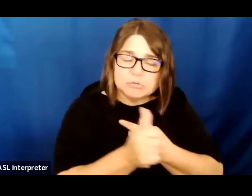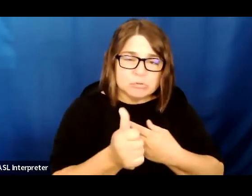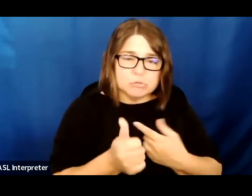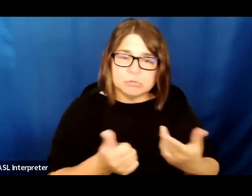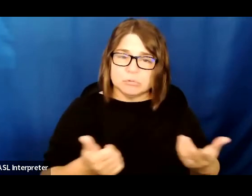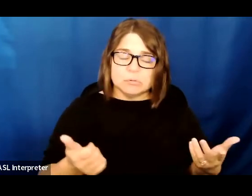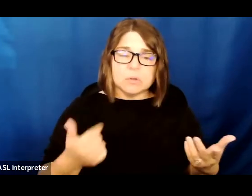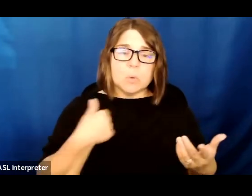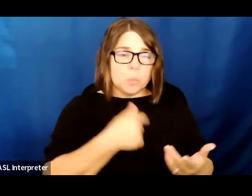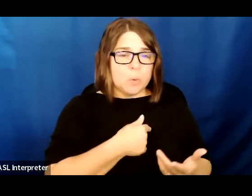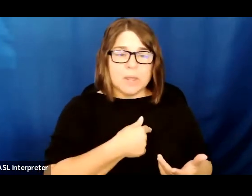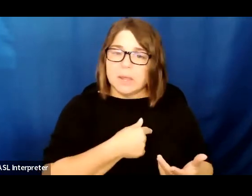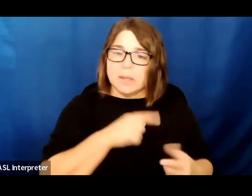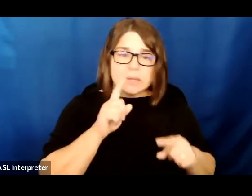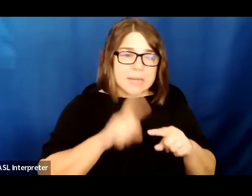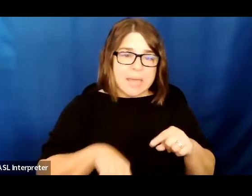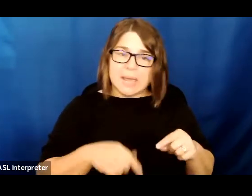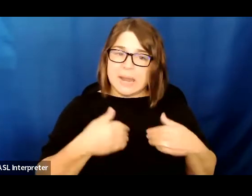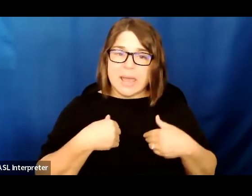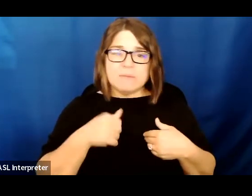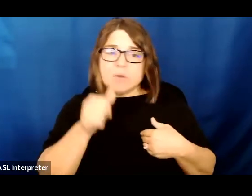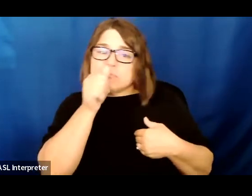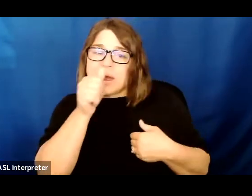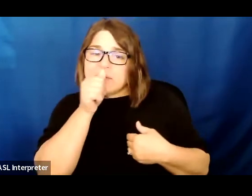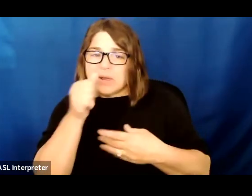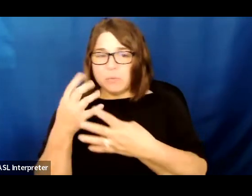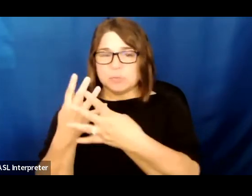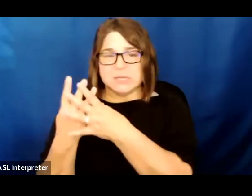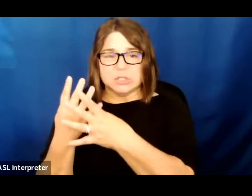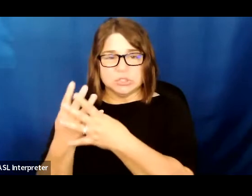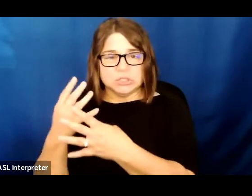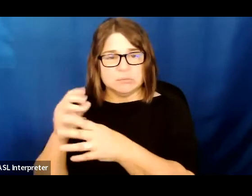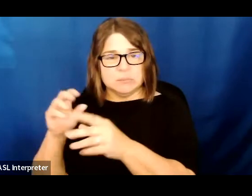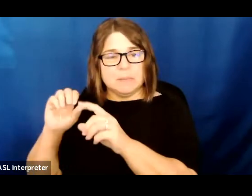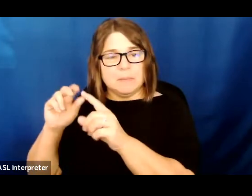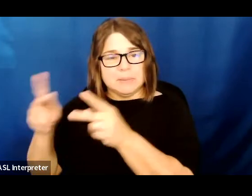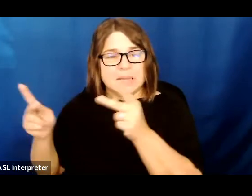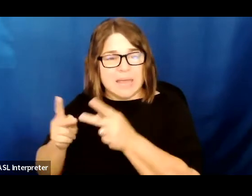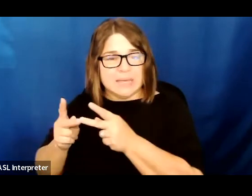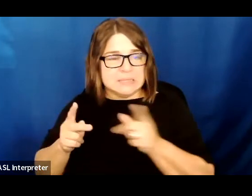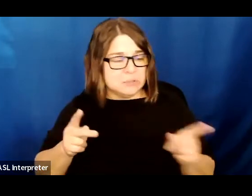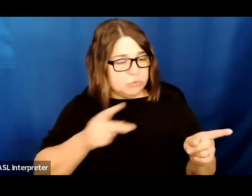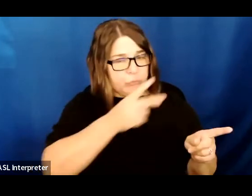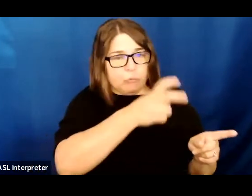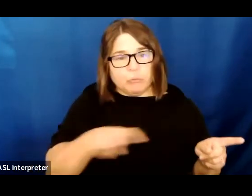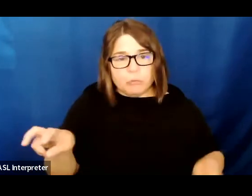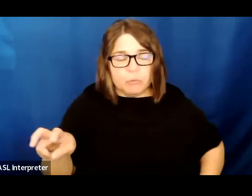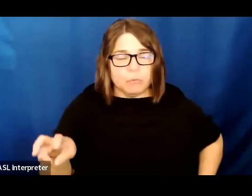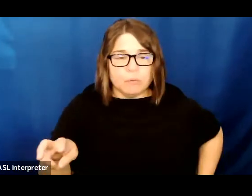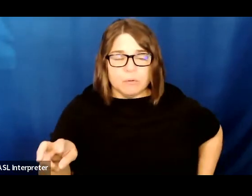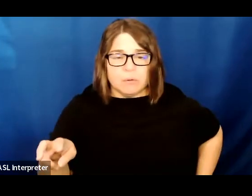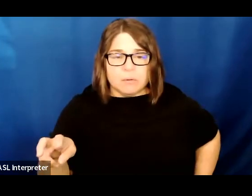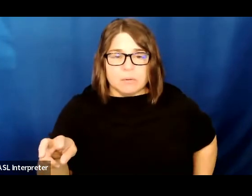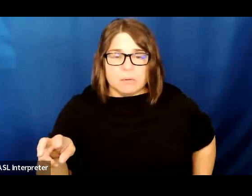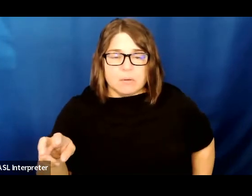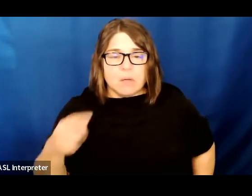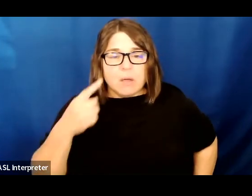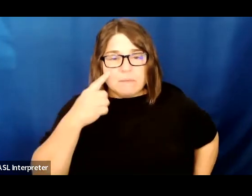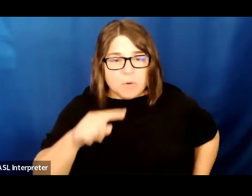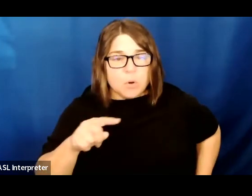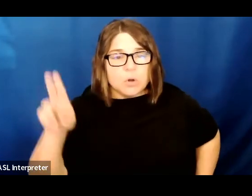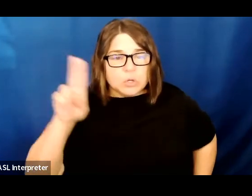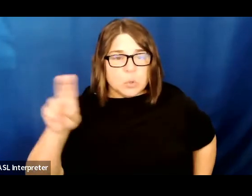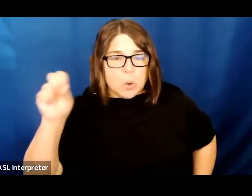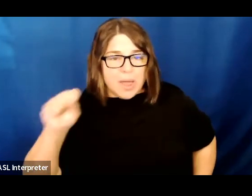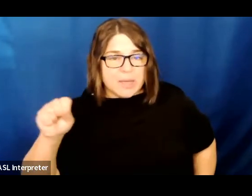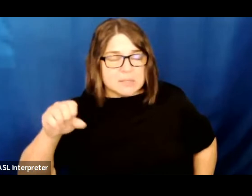We must not create private detention regimes as a so-called progressive replacement. For-profit immigration detention in the U.S. has a